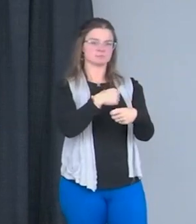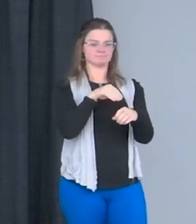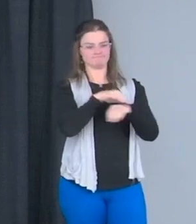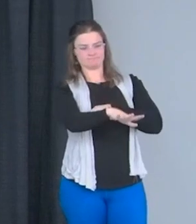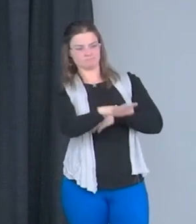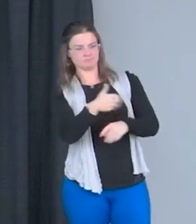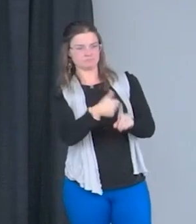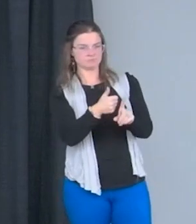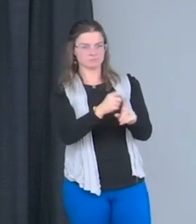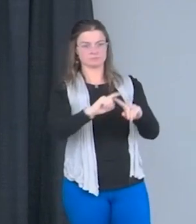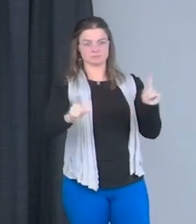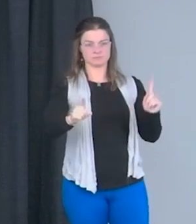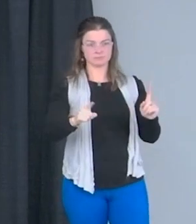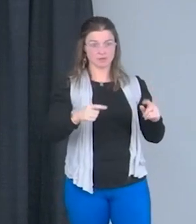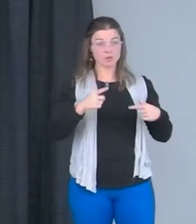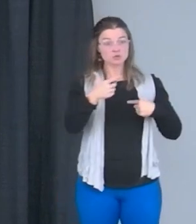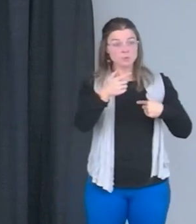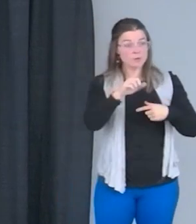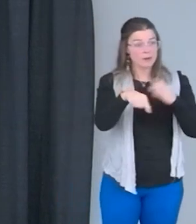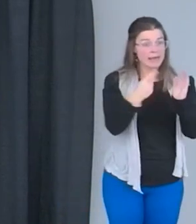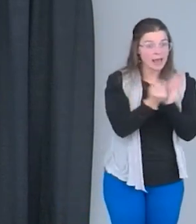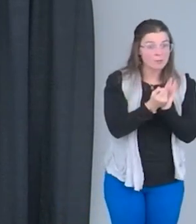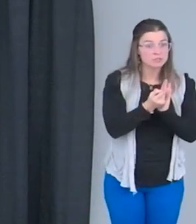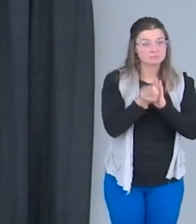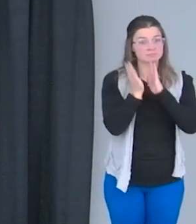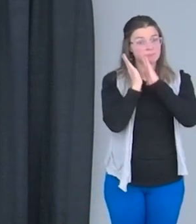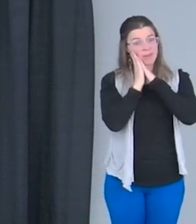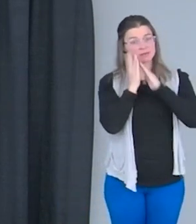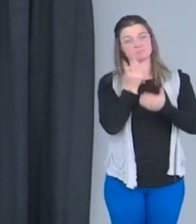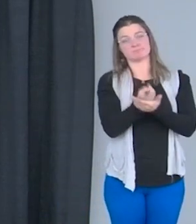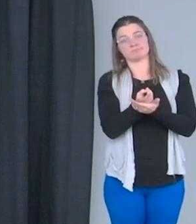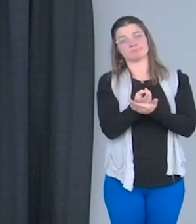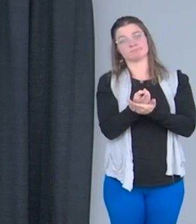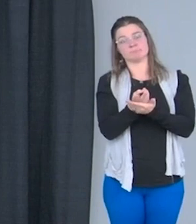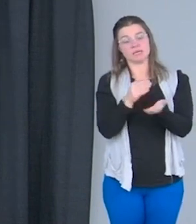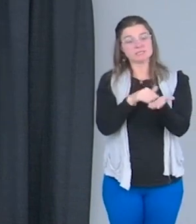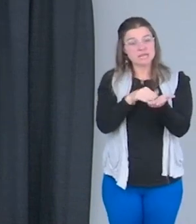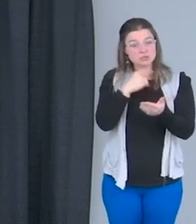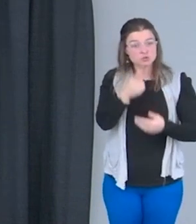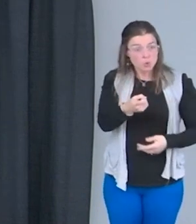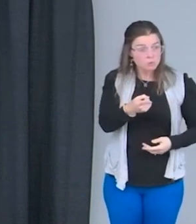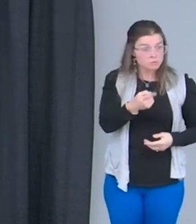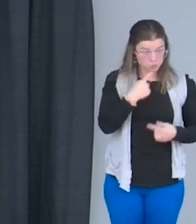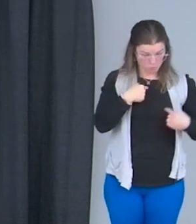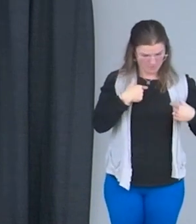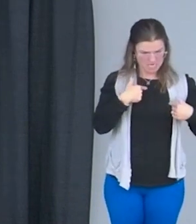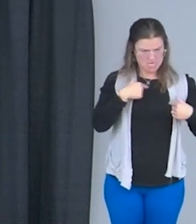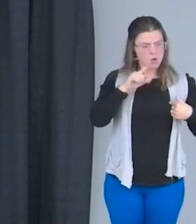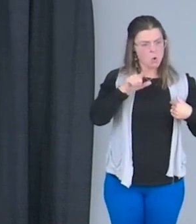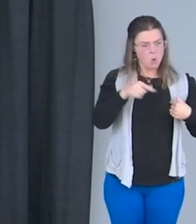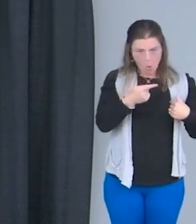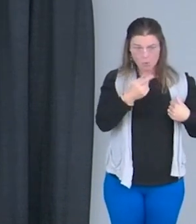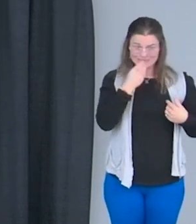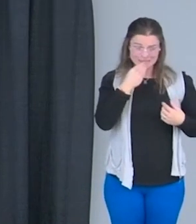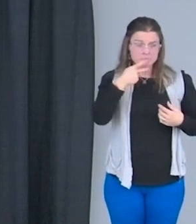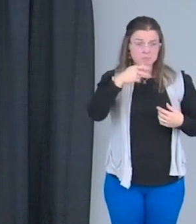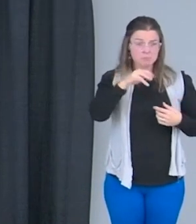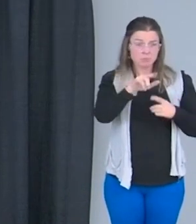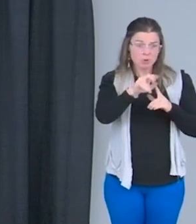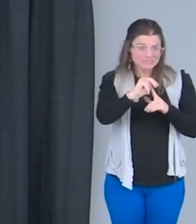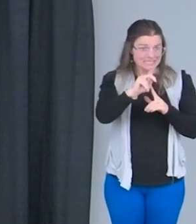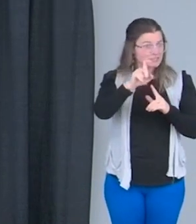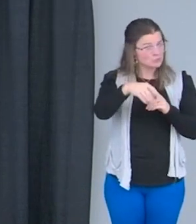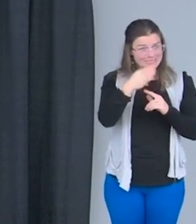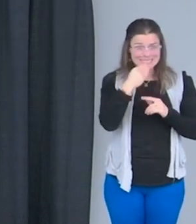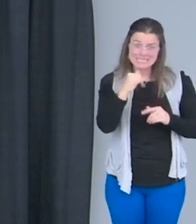bed. The doctor told me the only way I could heal my body was protein. If I'm telling you that I thought I was big boned and I didn't understand food